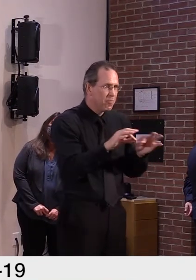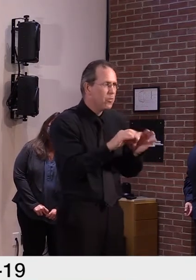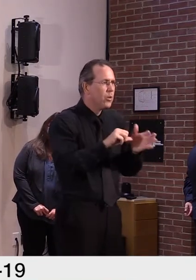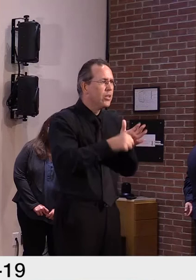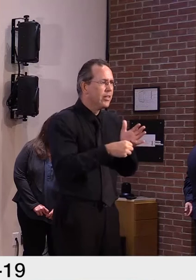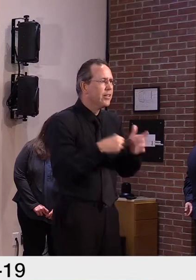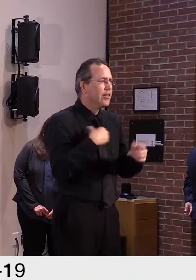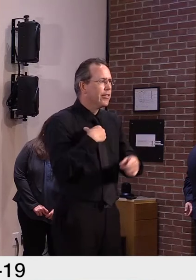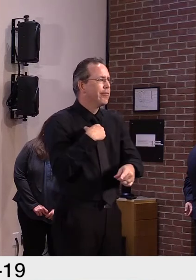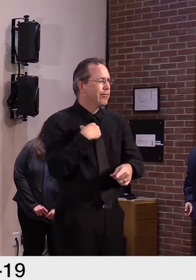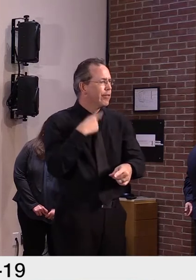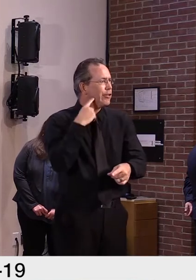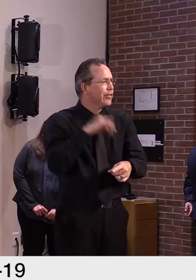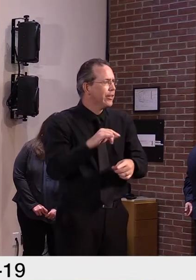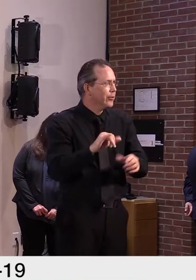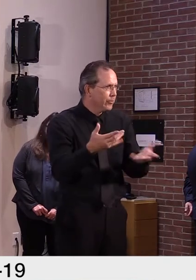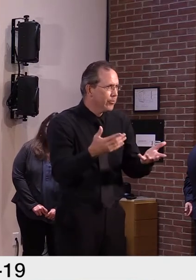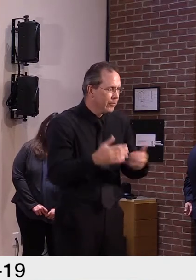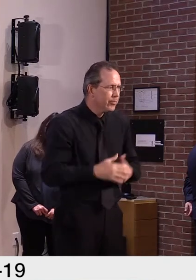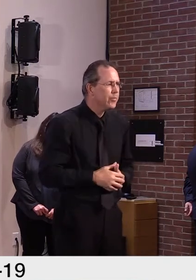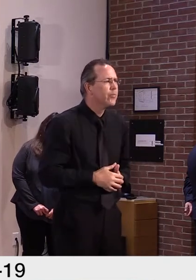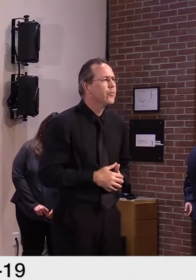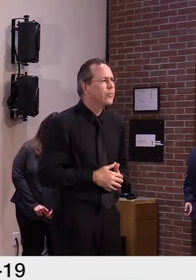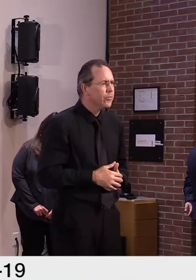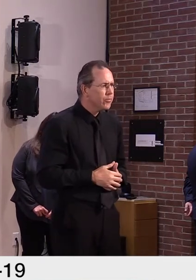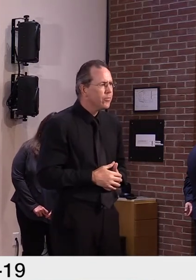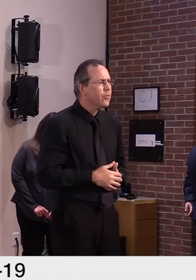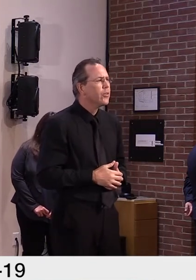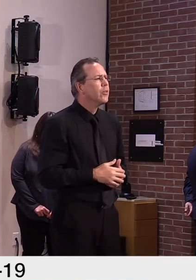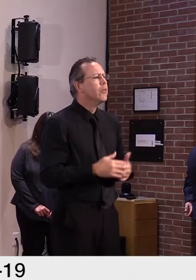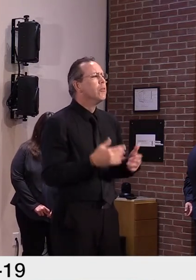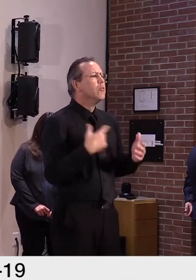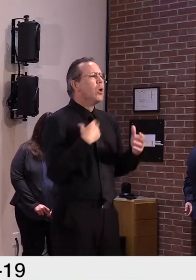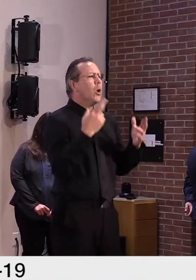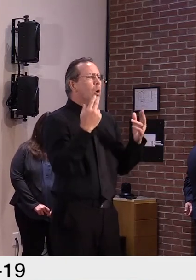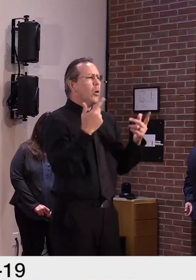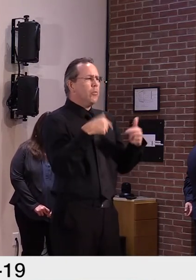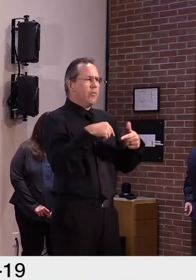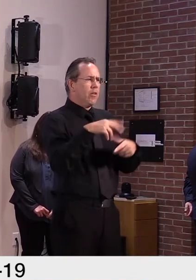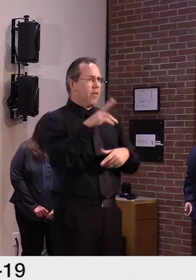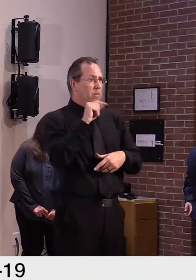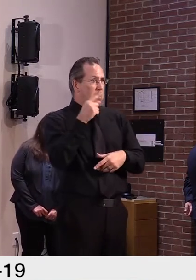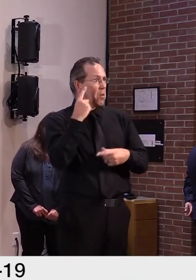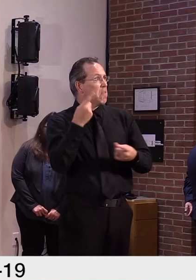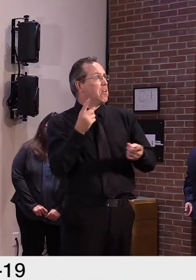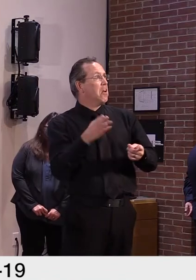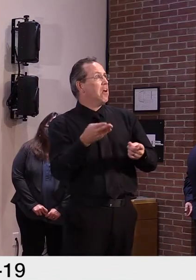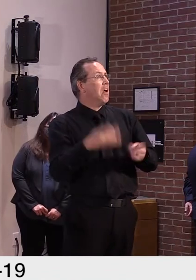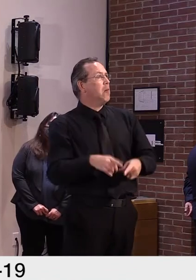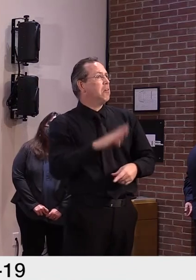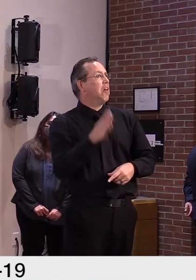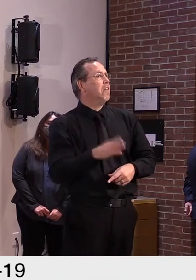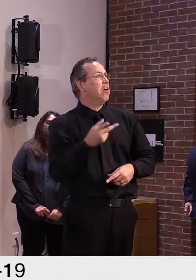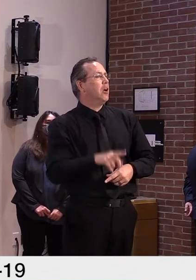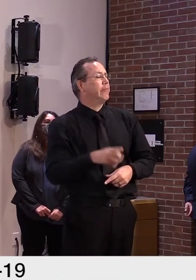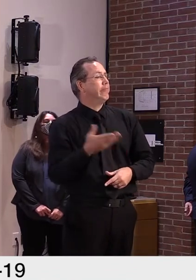I'd love to say Vermonters are above that, but nothing to worry us with yet.